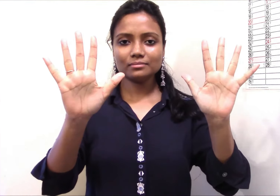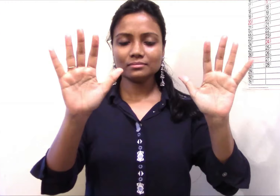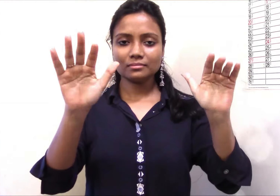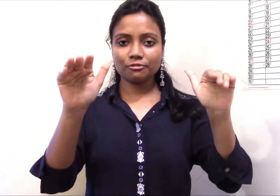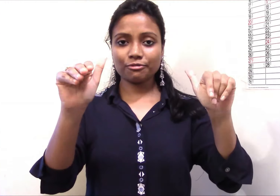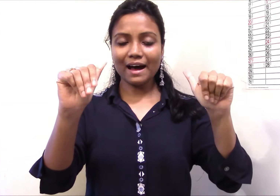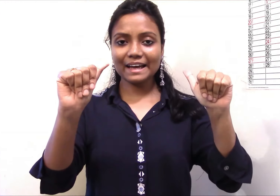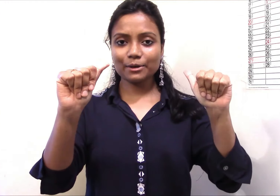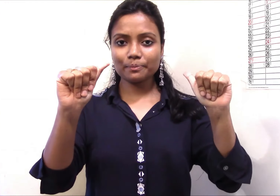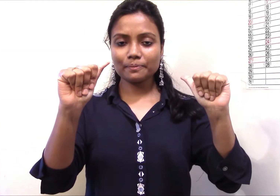Five.